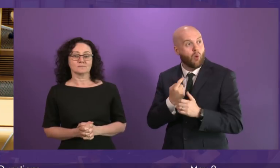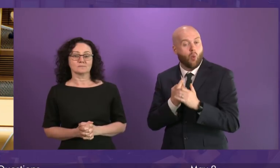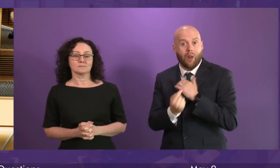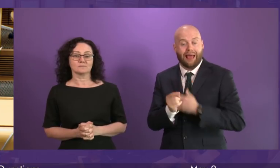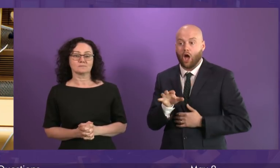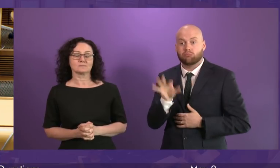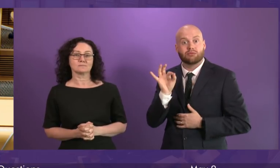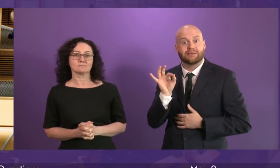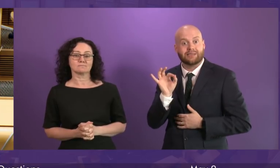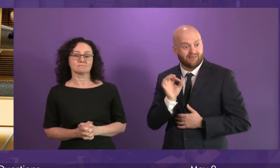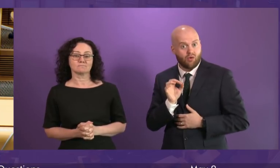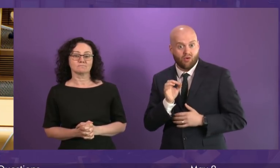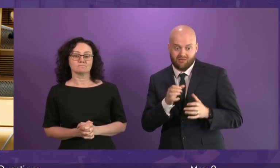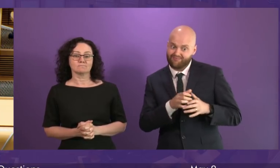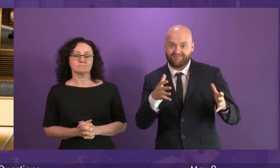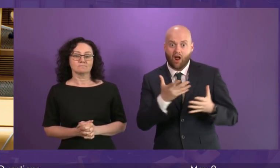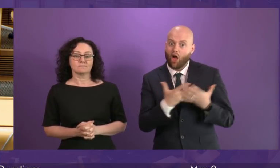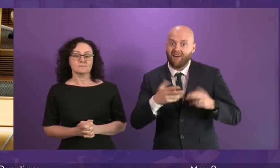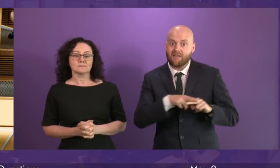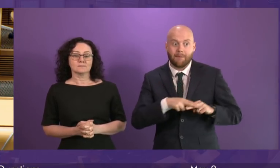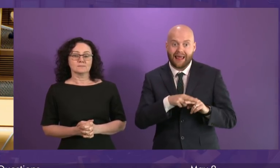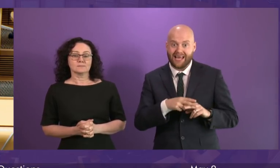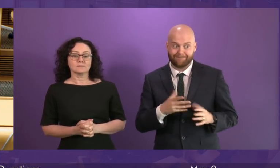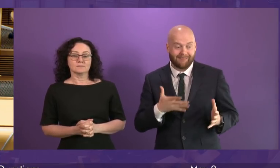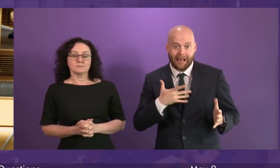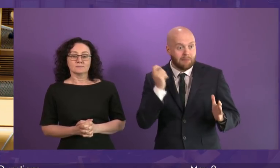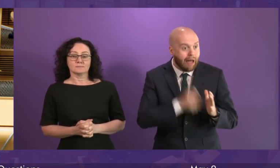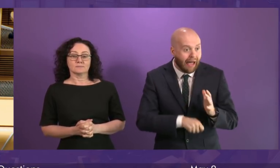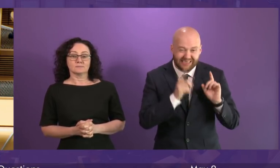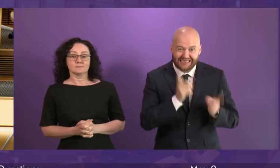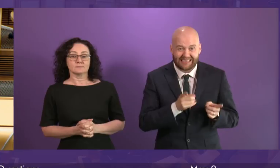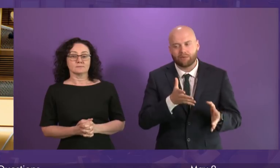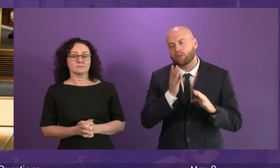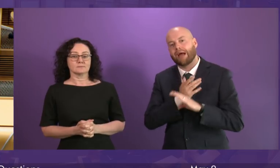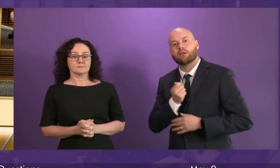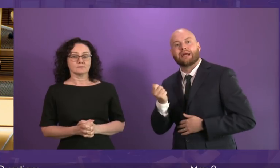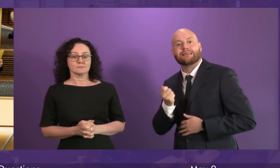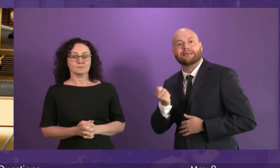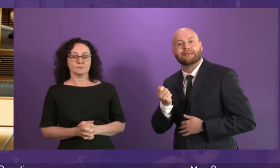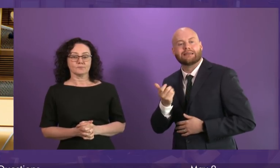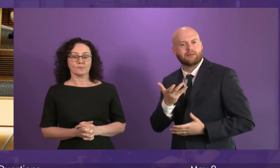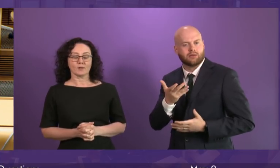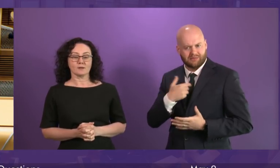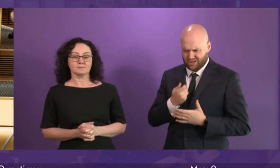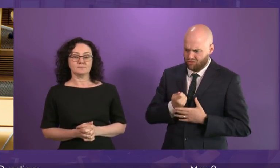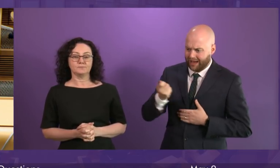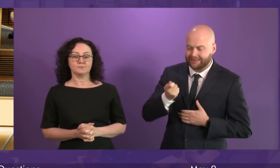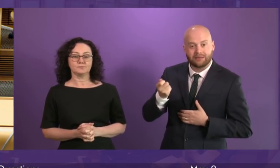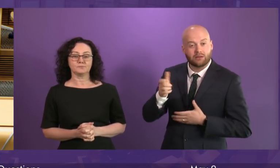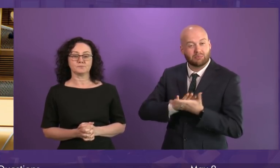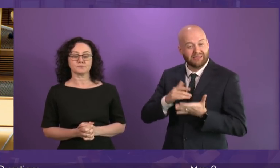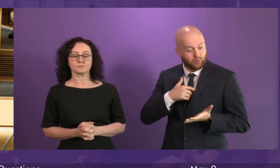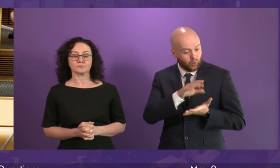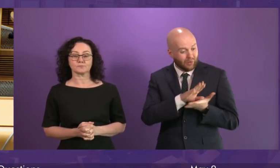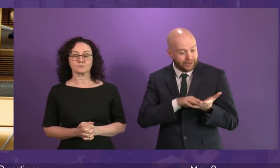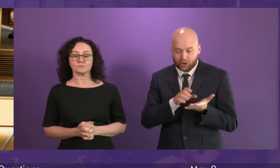for an increasing number of families right across Scotland. And housing costs are eating into people's incomes. And